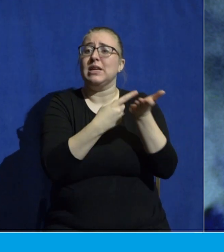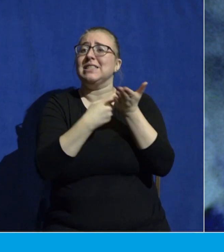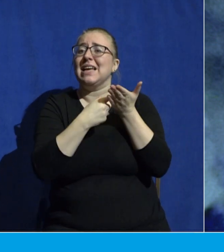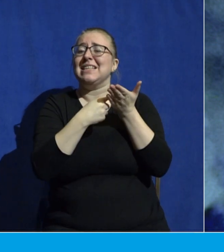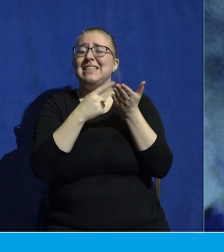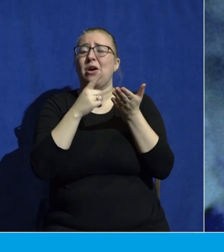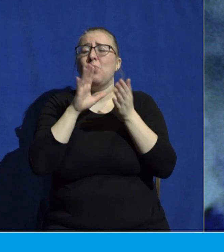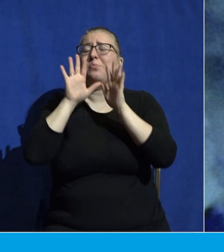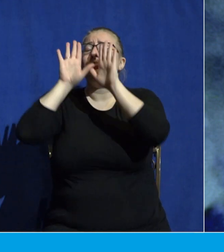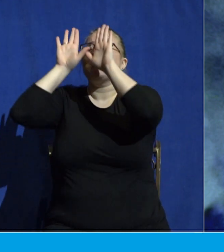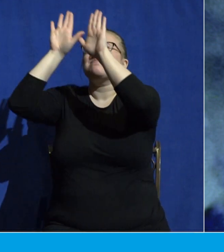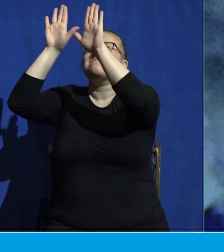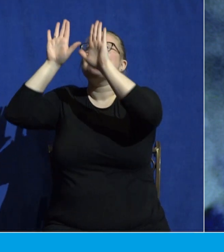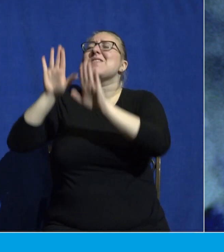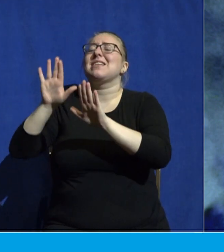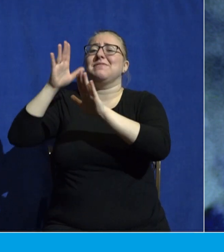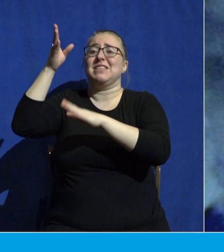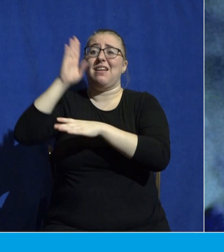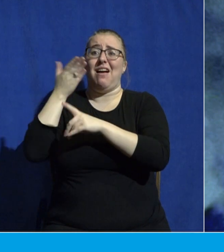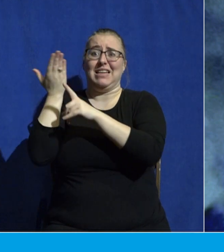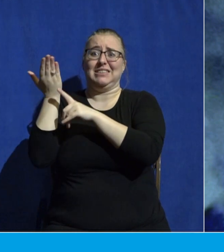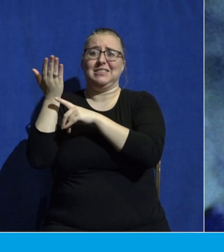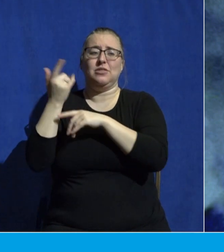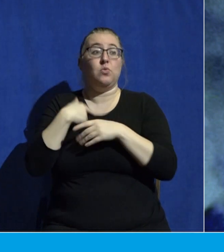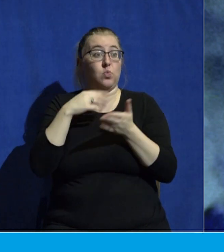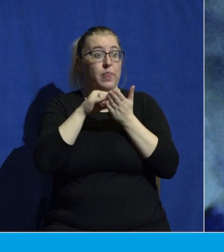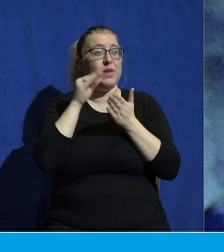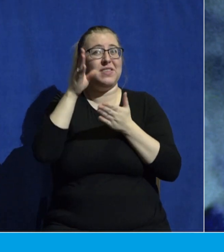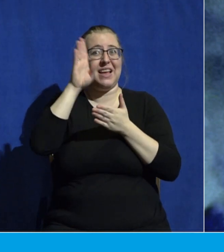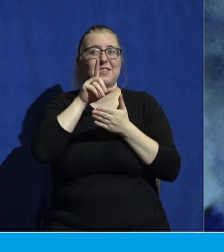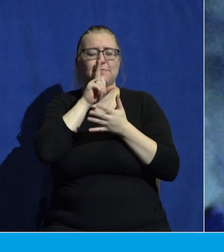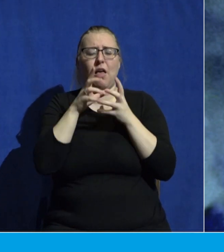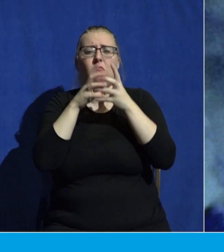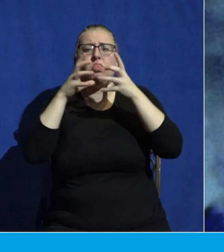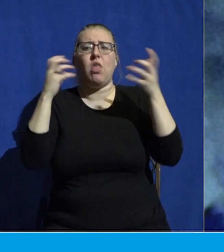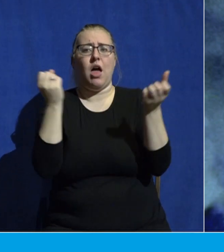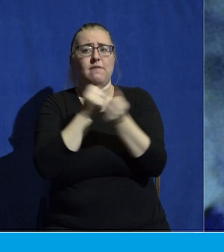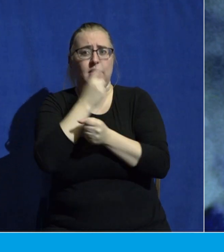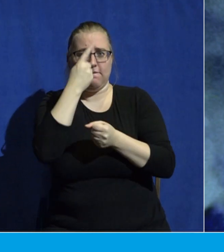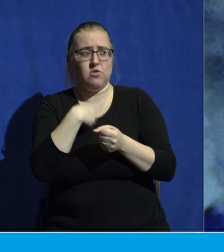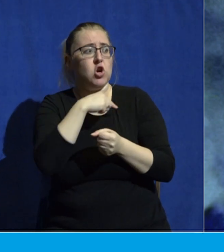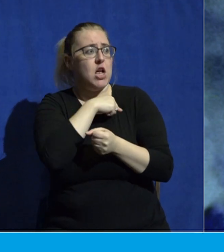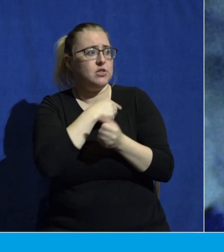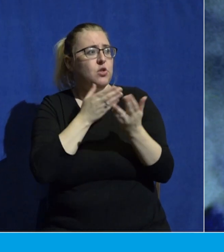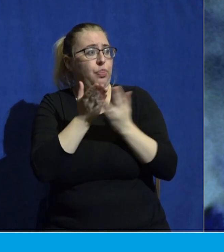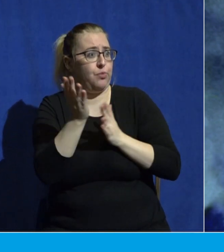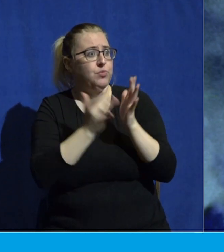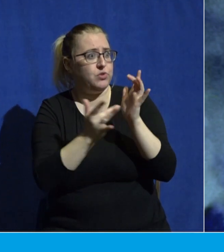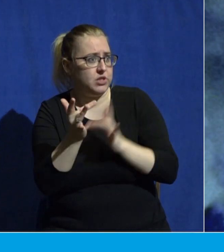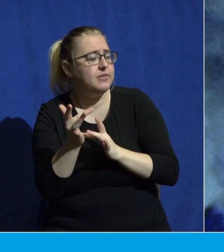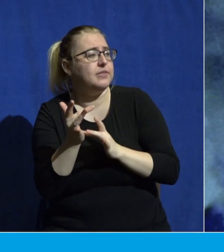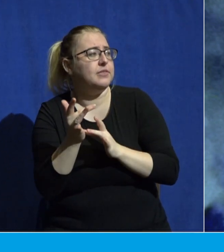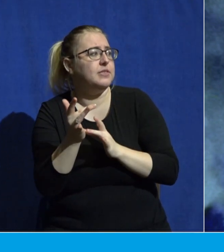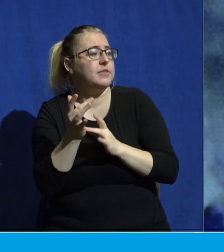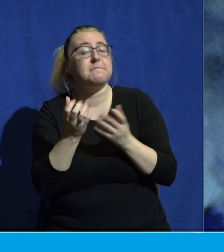God is. We learned that God has a great love for us in Jesus. And though many of our kids